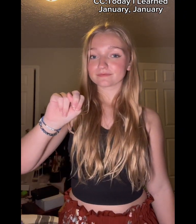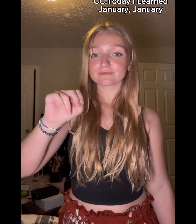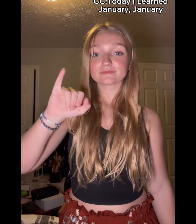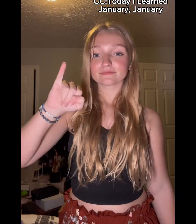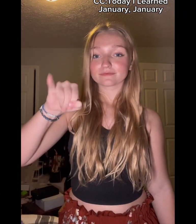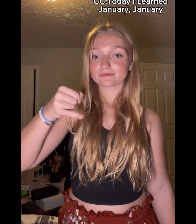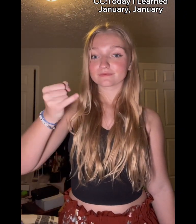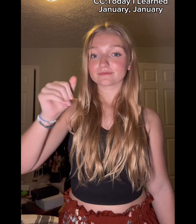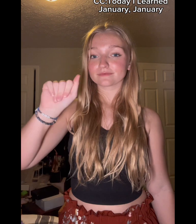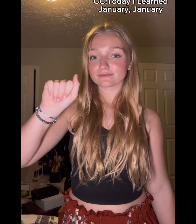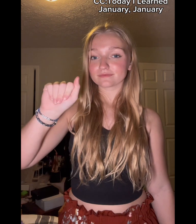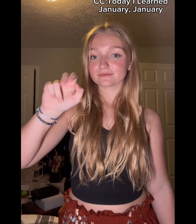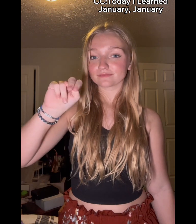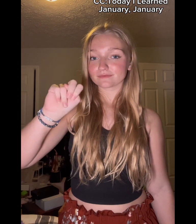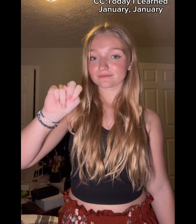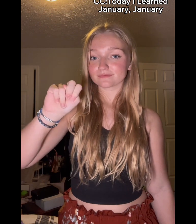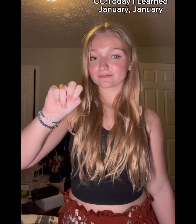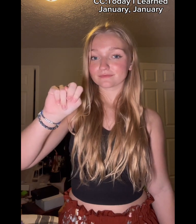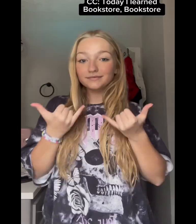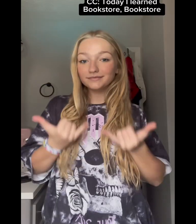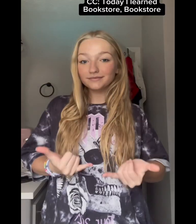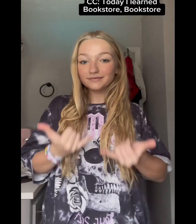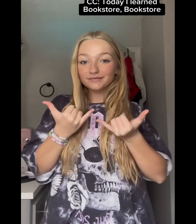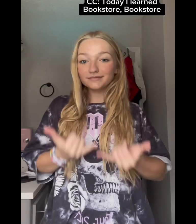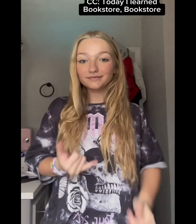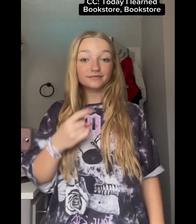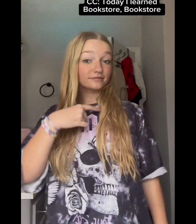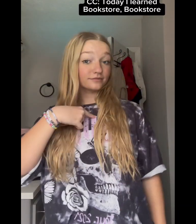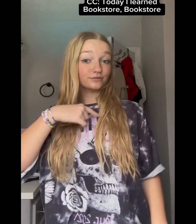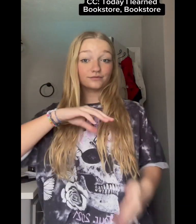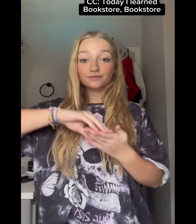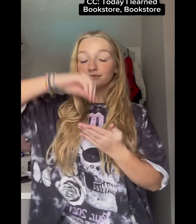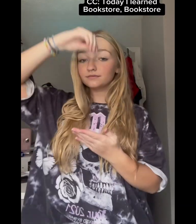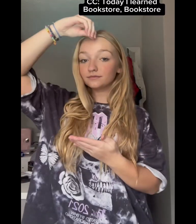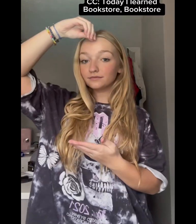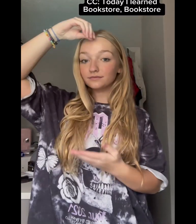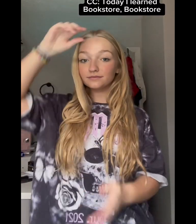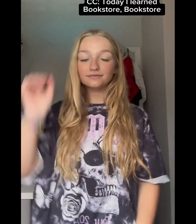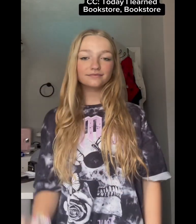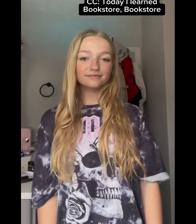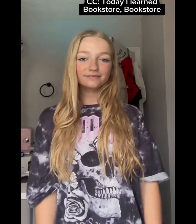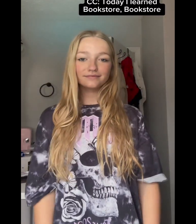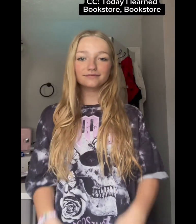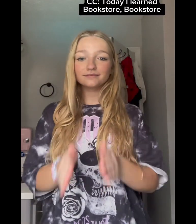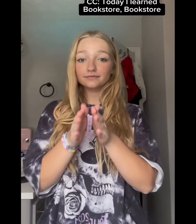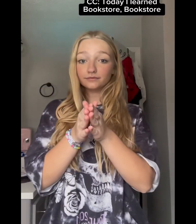Today I learned Bookstore